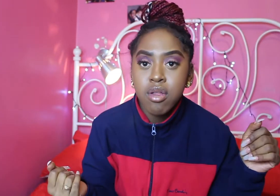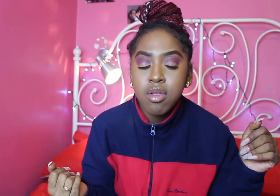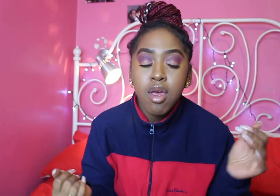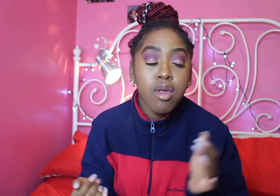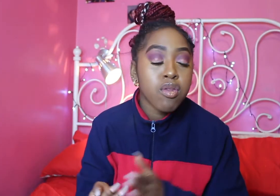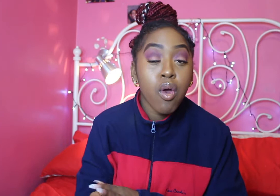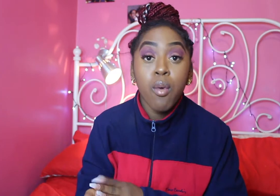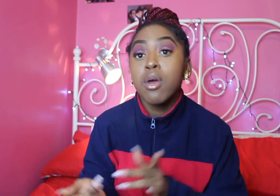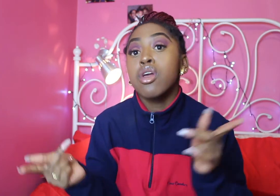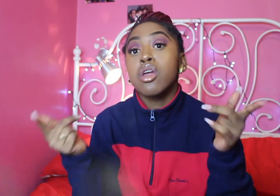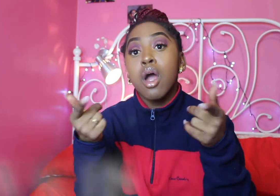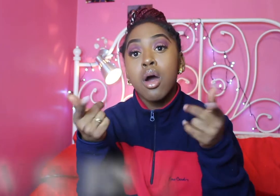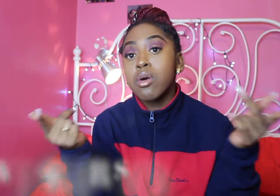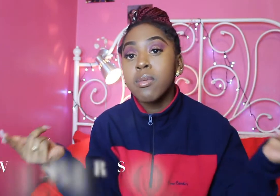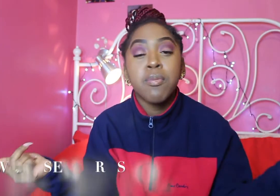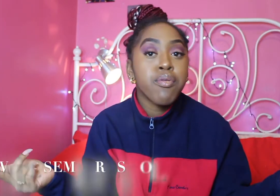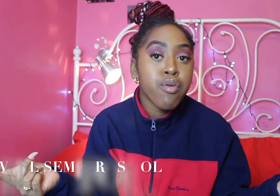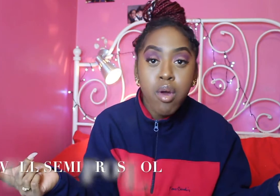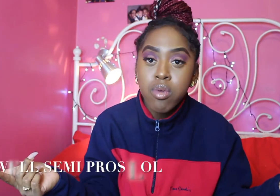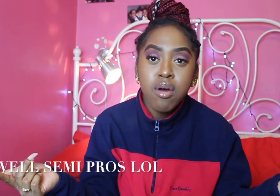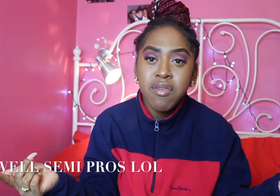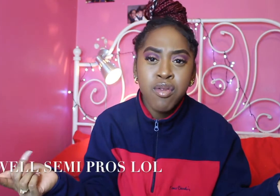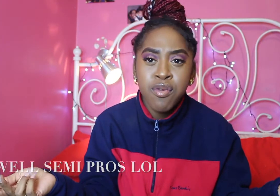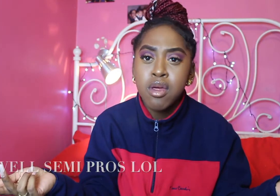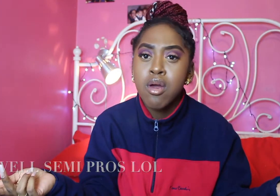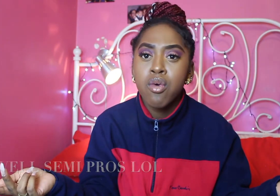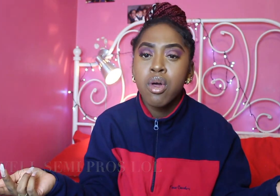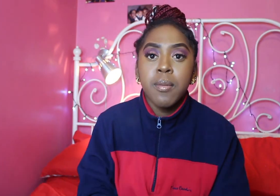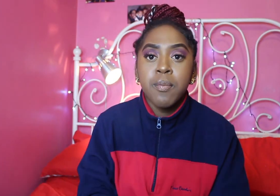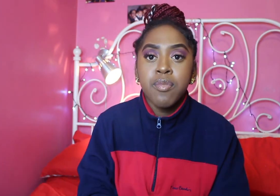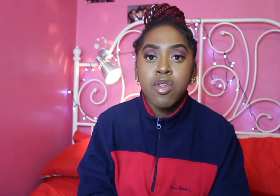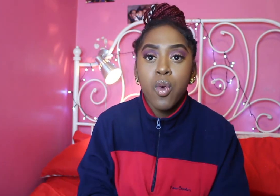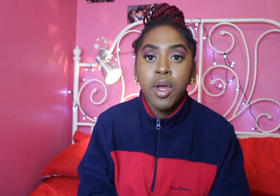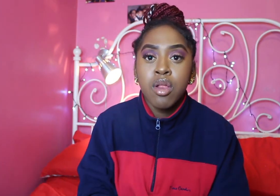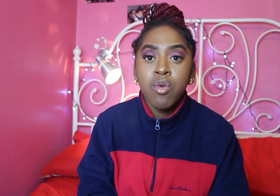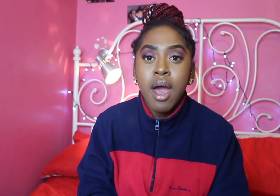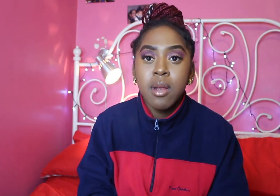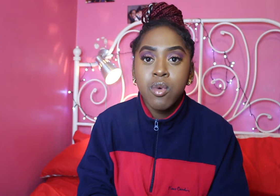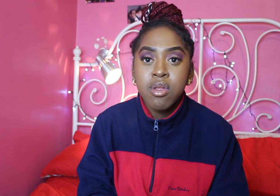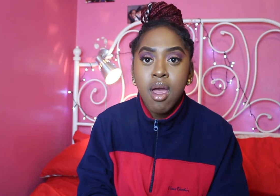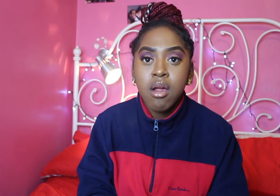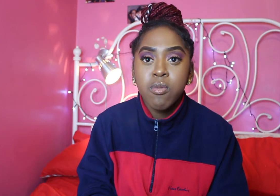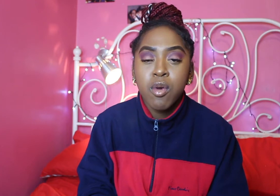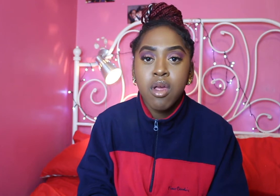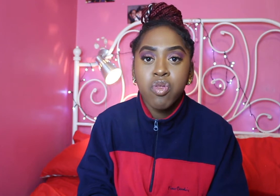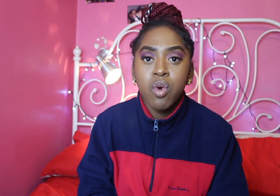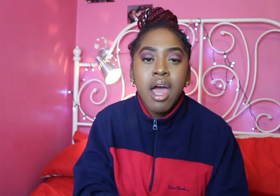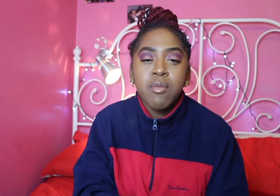so y'all gonna be pros of this video um so we're gonna do animals next because I thought animal